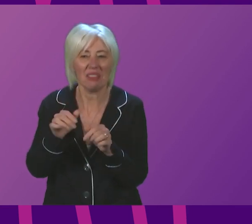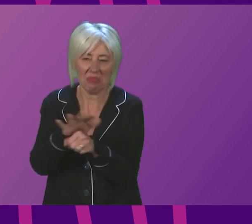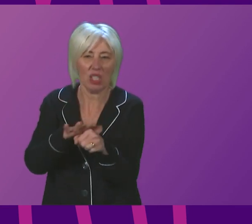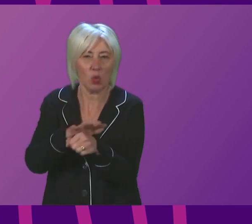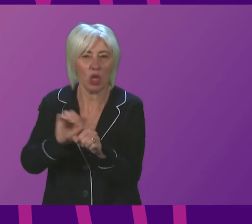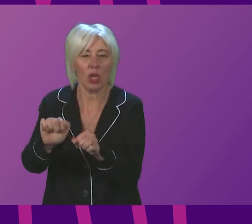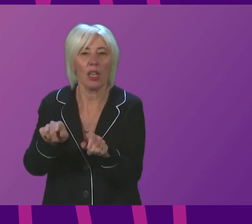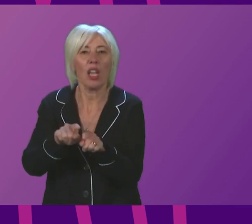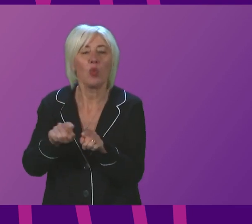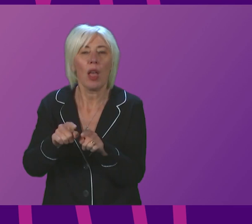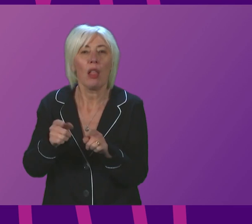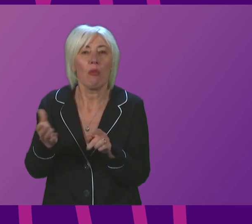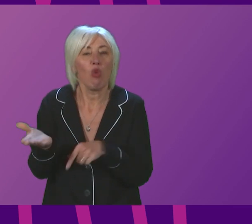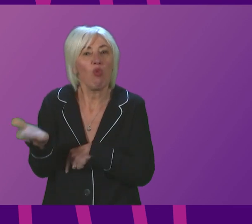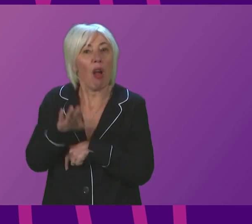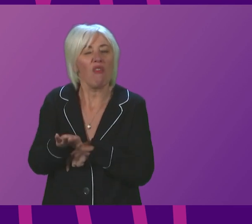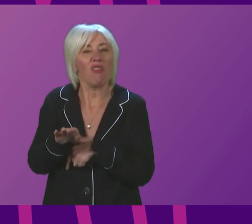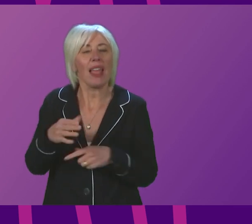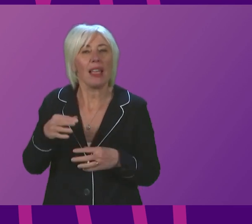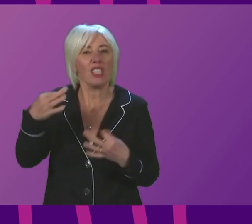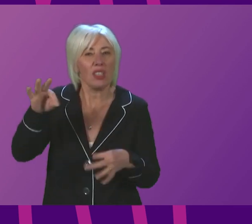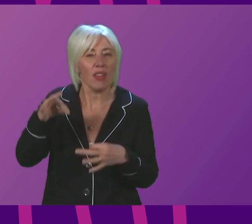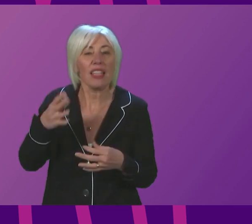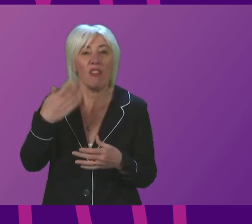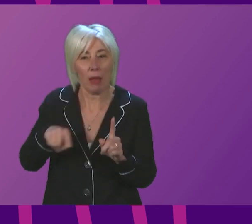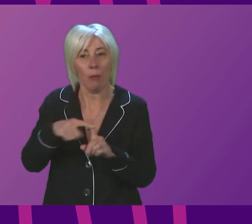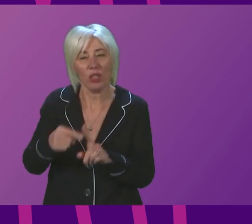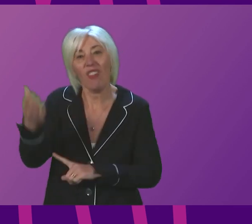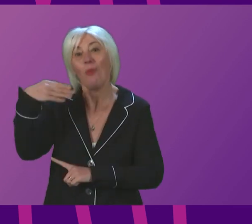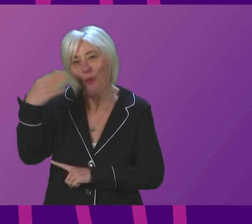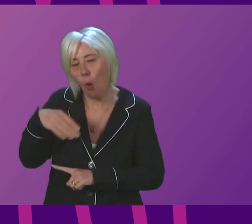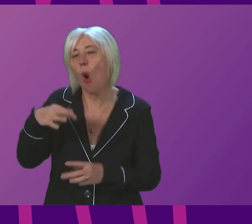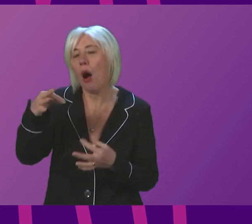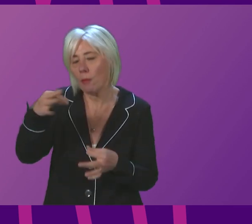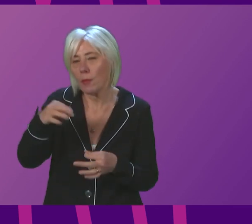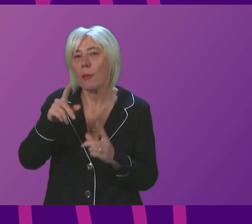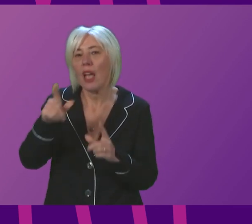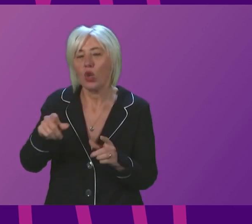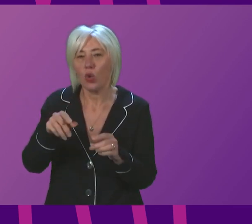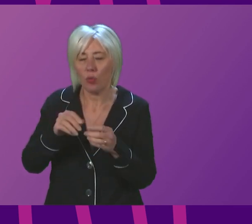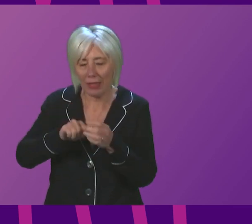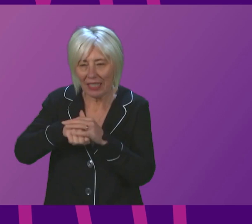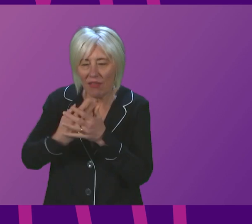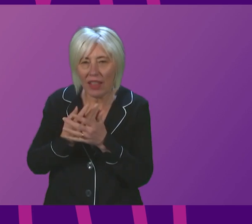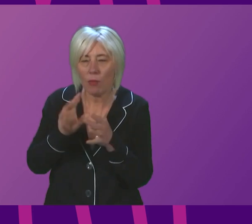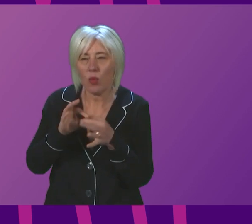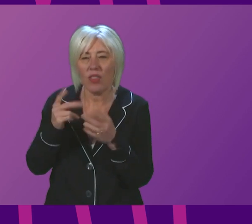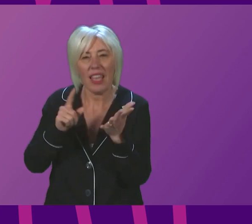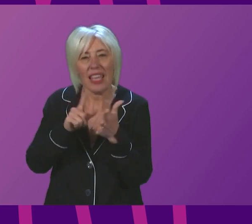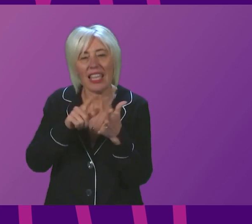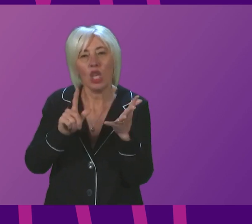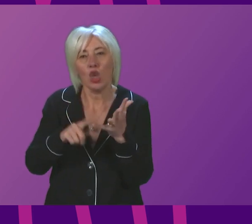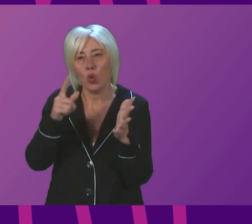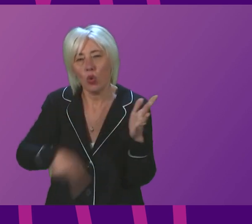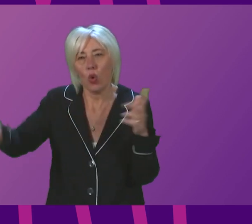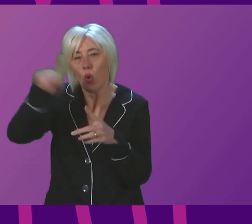recovery certificates for those who have previously tested positive for Covid. These have been developed in line with the standards set by the European Union and are